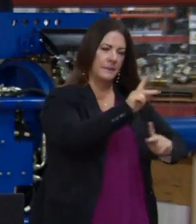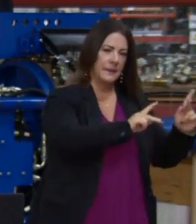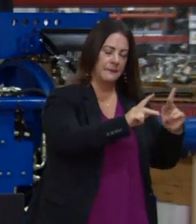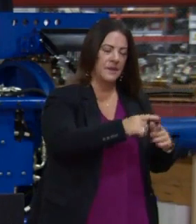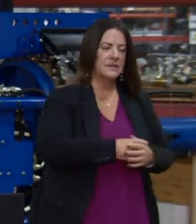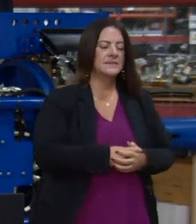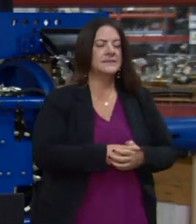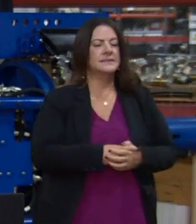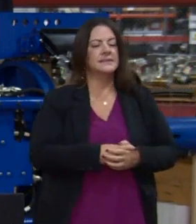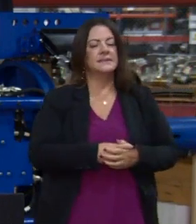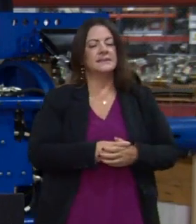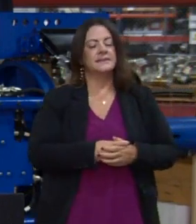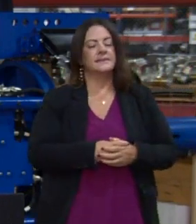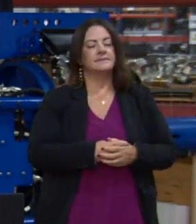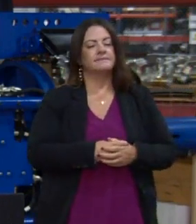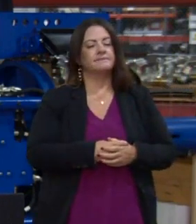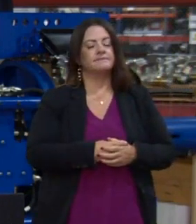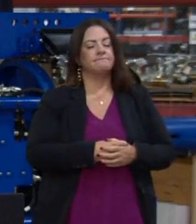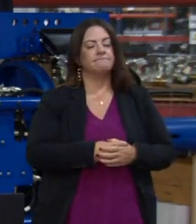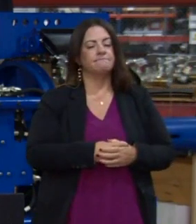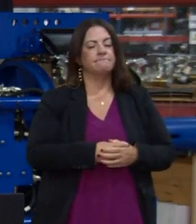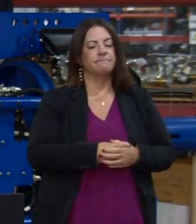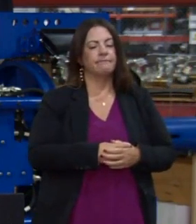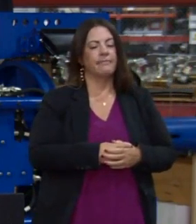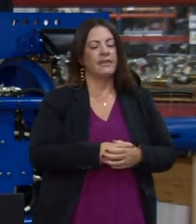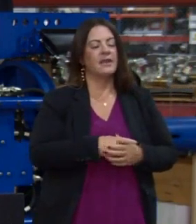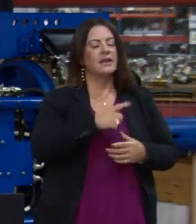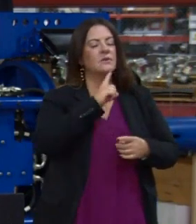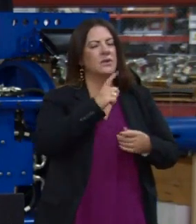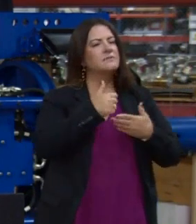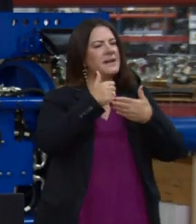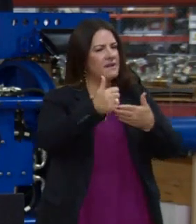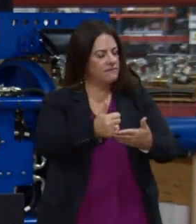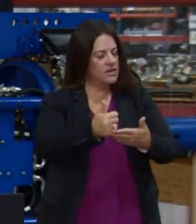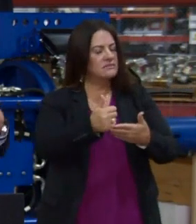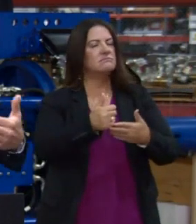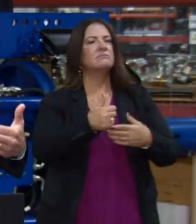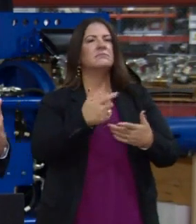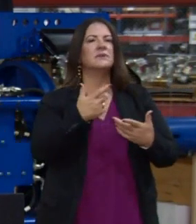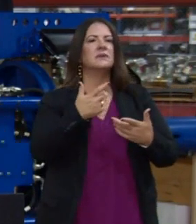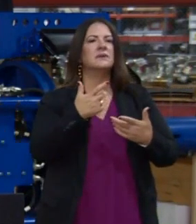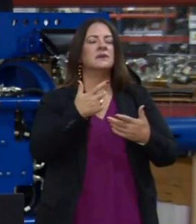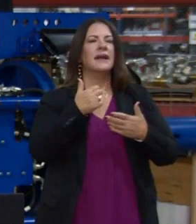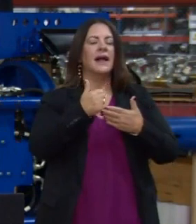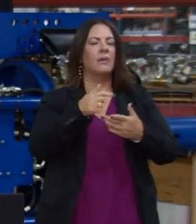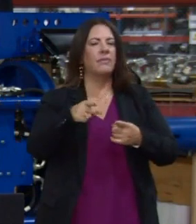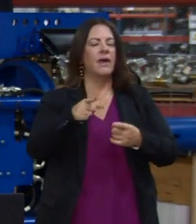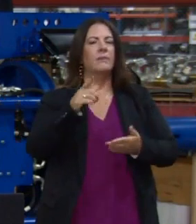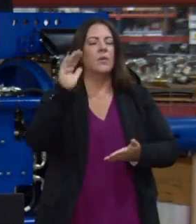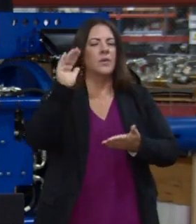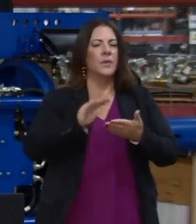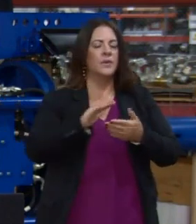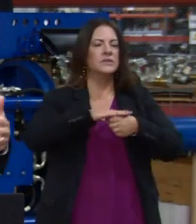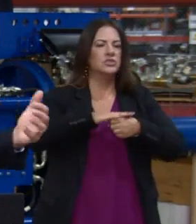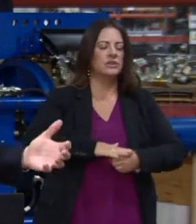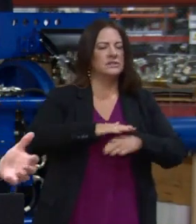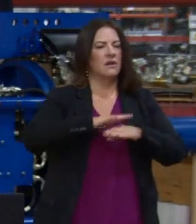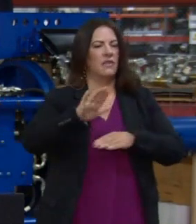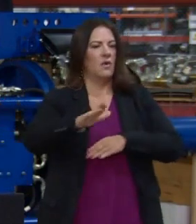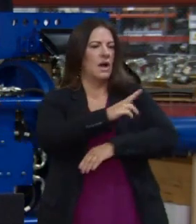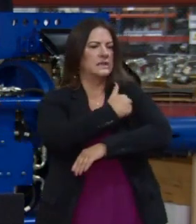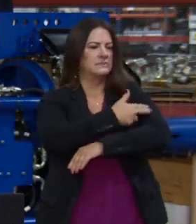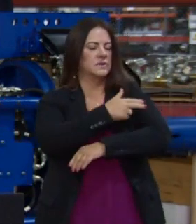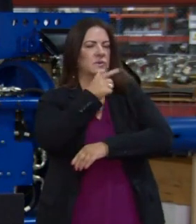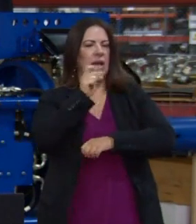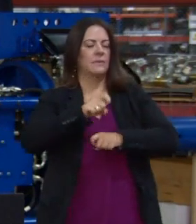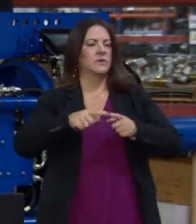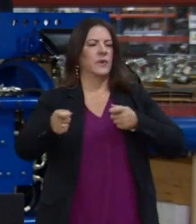while they've been forceful and they have been helpful and certainly allowed for decompression of that hospital system, provided